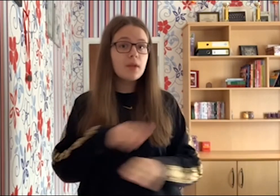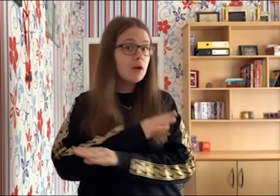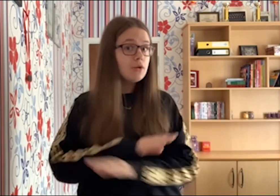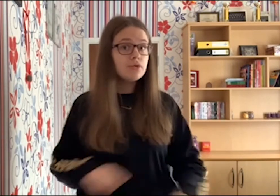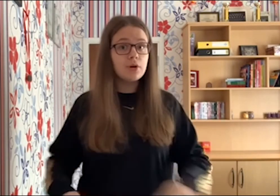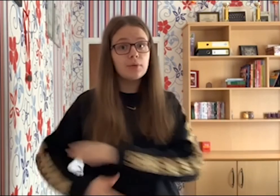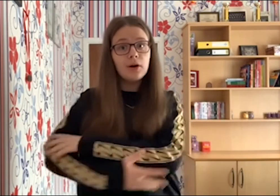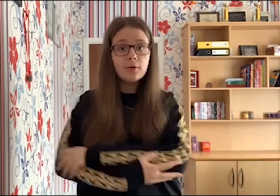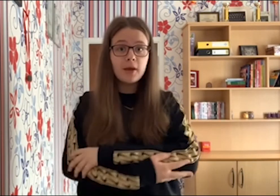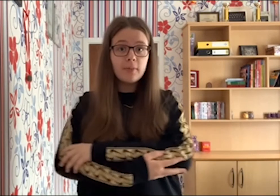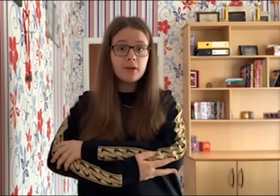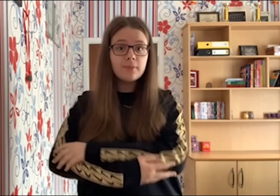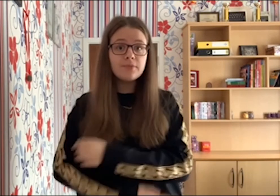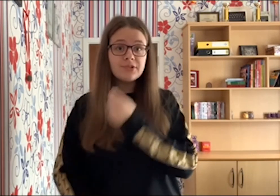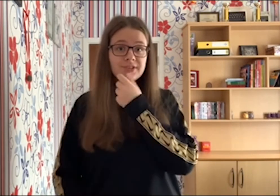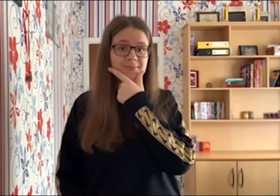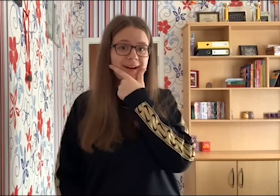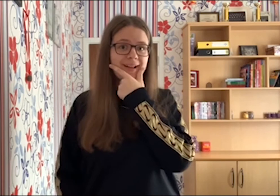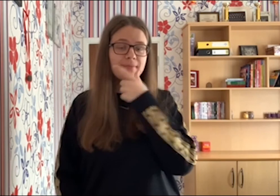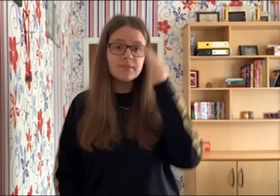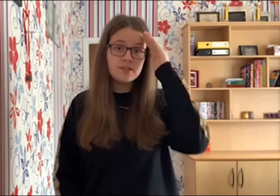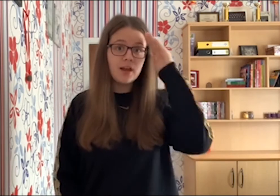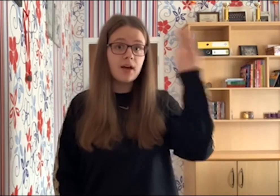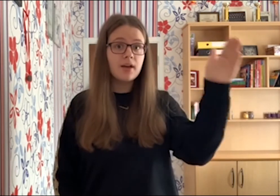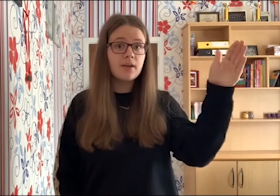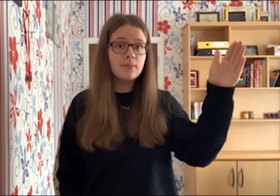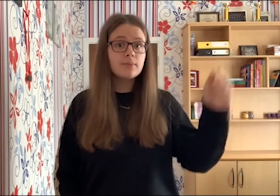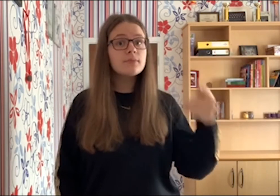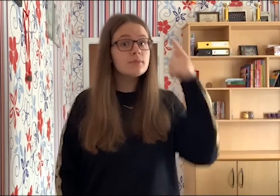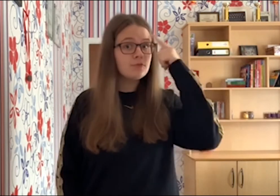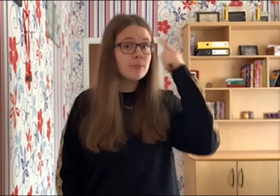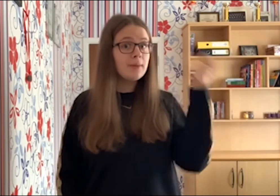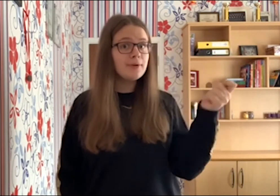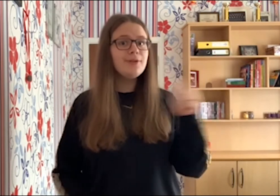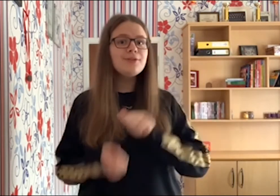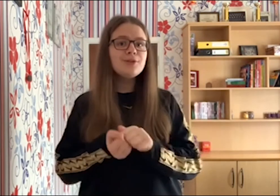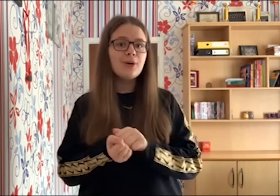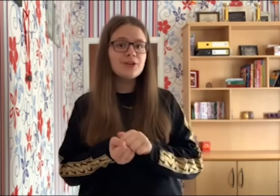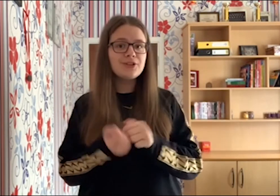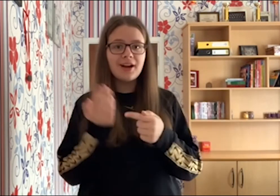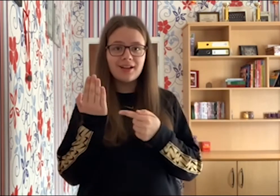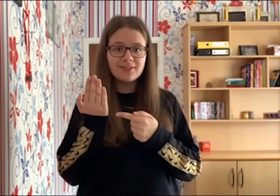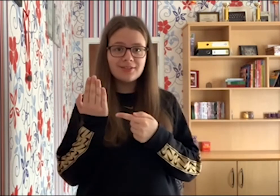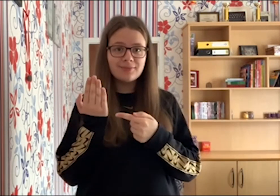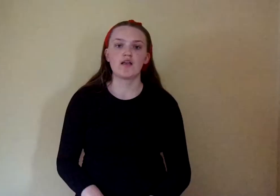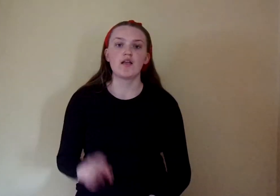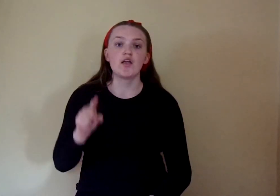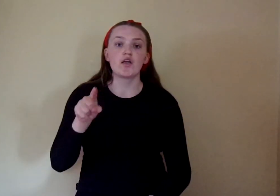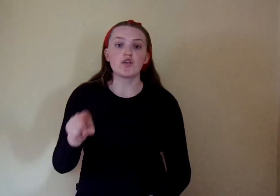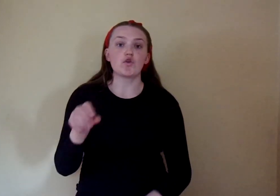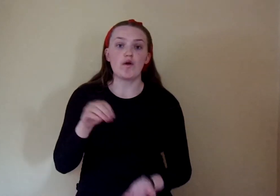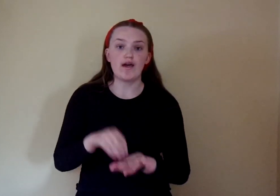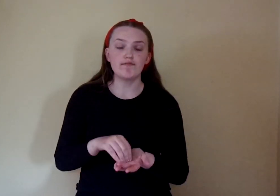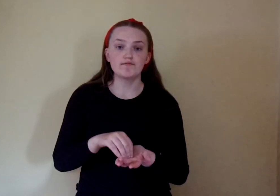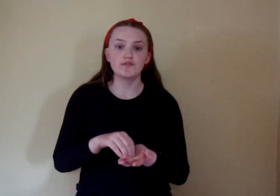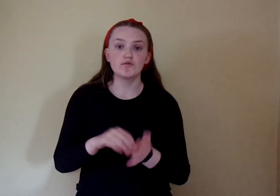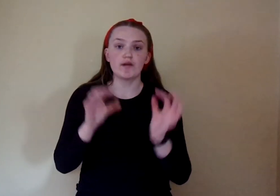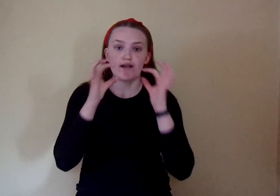Don't hug people, just smile and say hi. Remember to wash your hands. You have to wear a